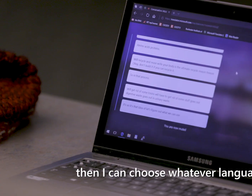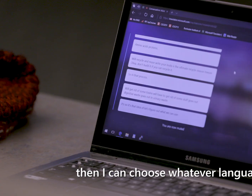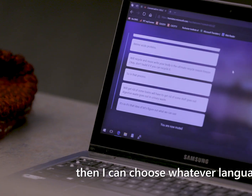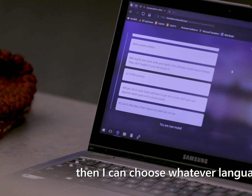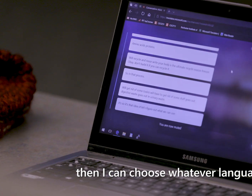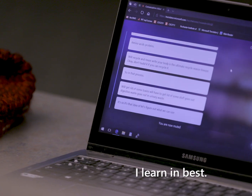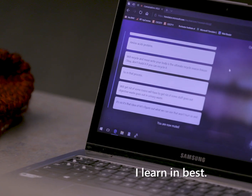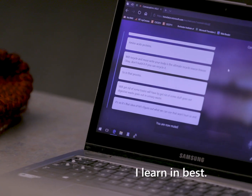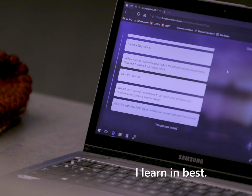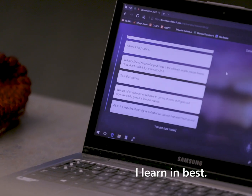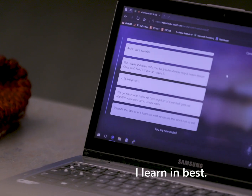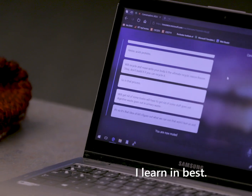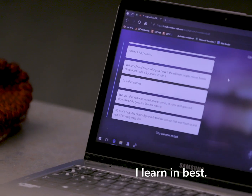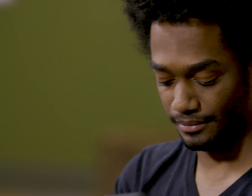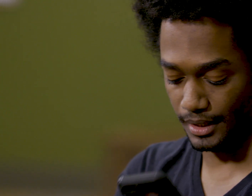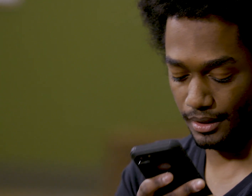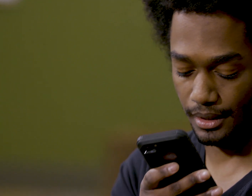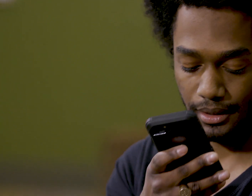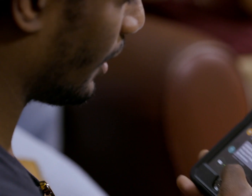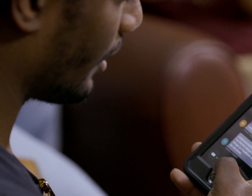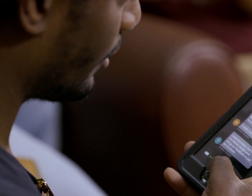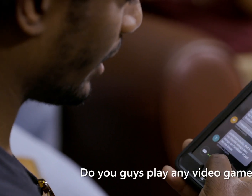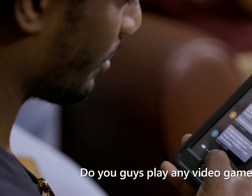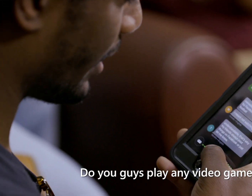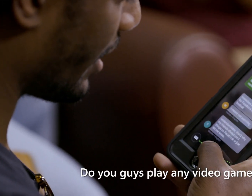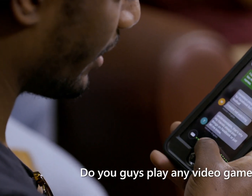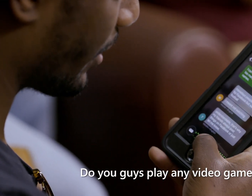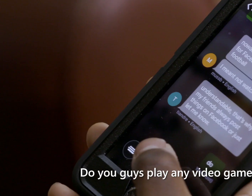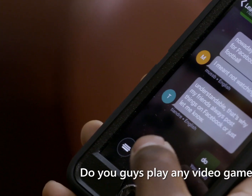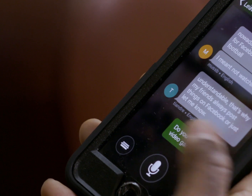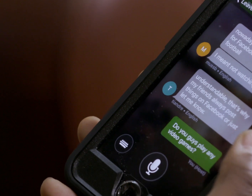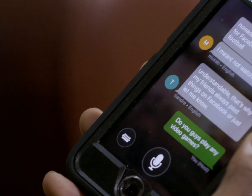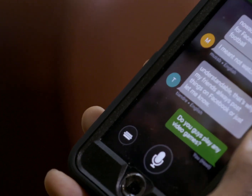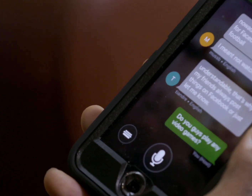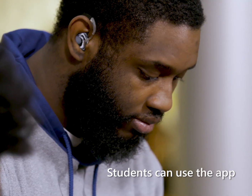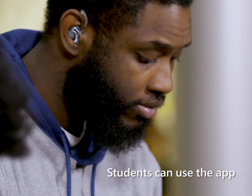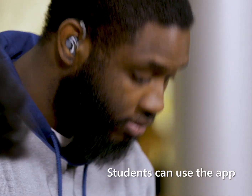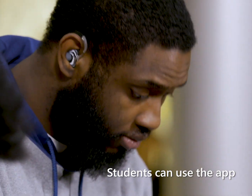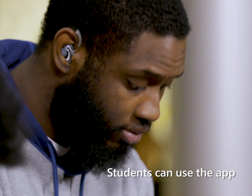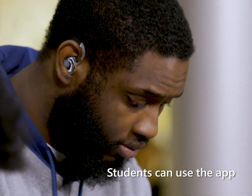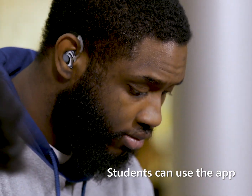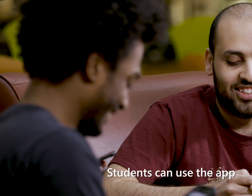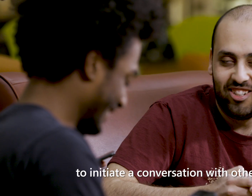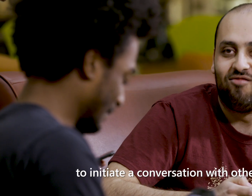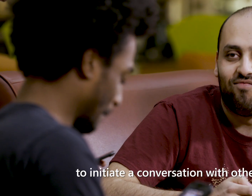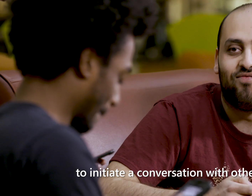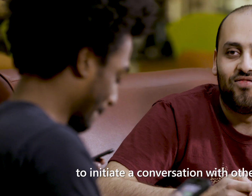whatever language I learn in best. Do you guys play any video games? Students can use the app to initiate a